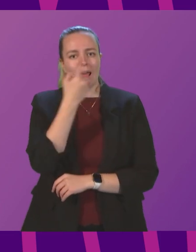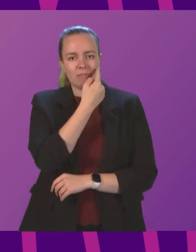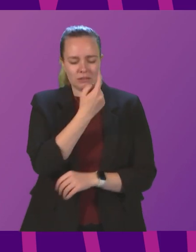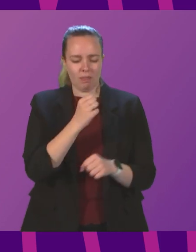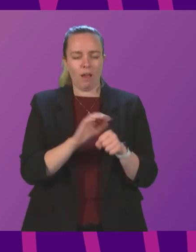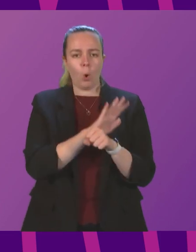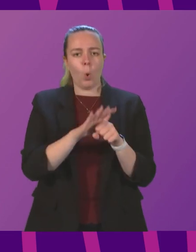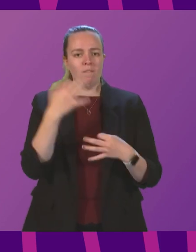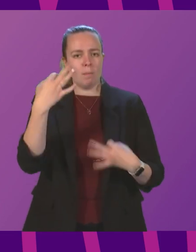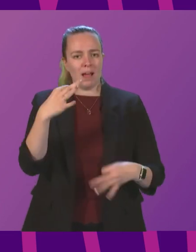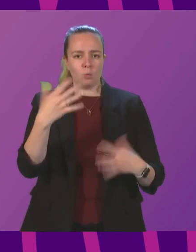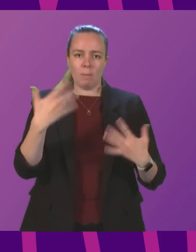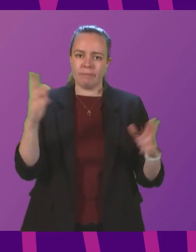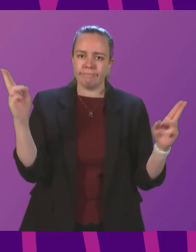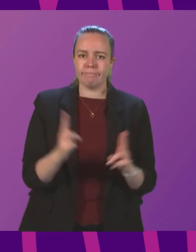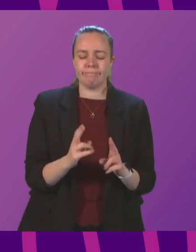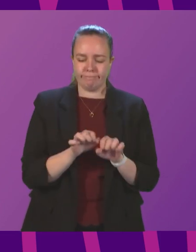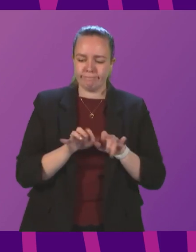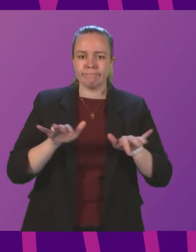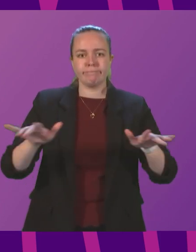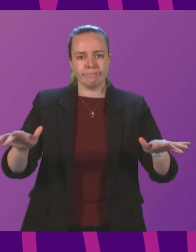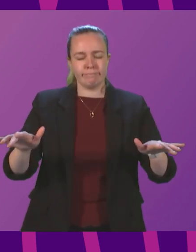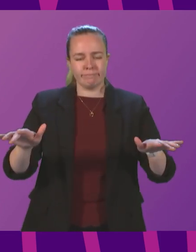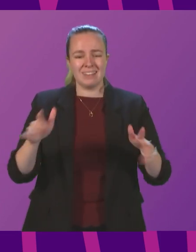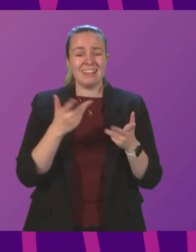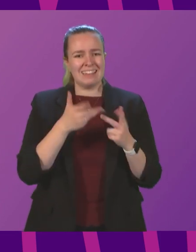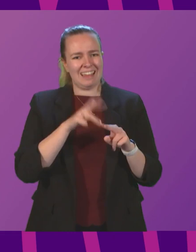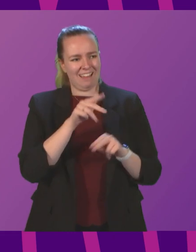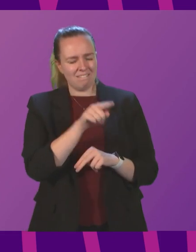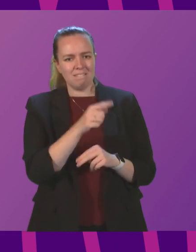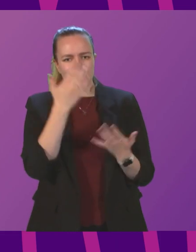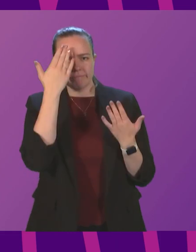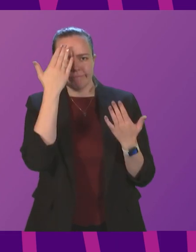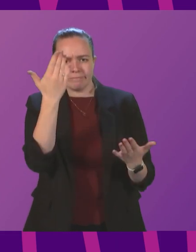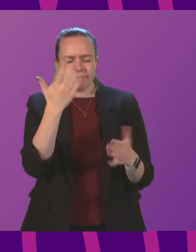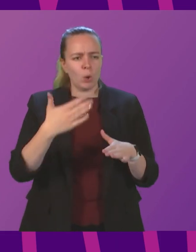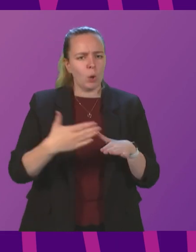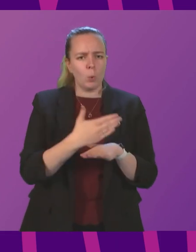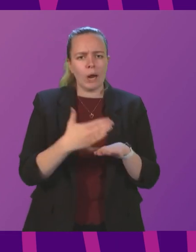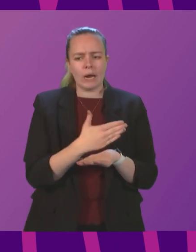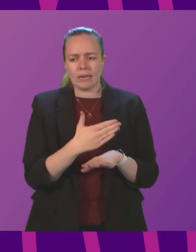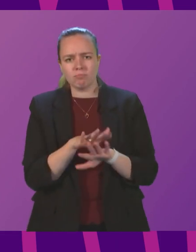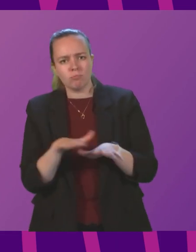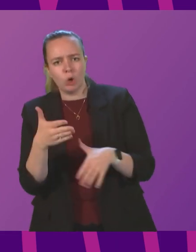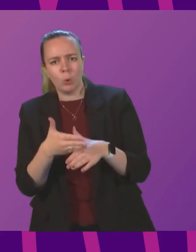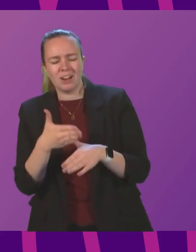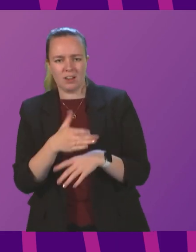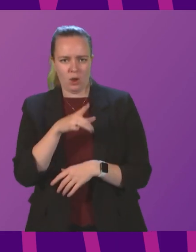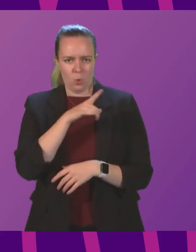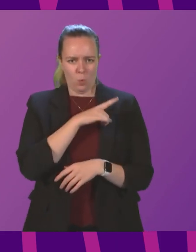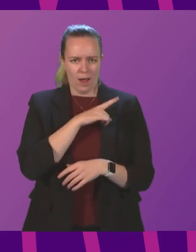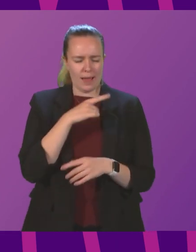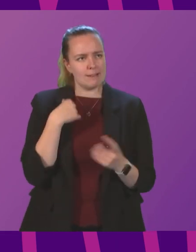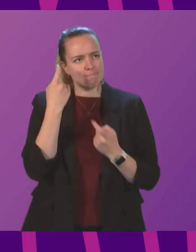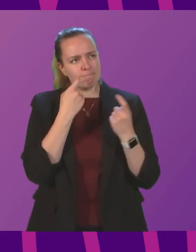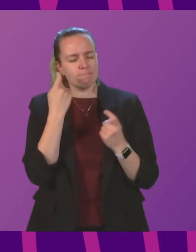passports had reduced the spread of the virus. If he doesn't know if it's working, why is he looking to